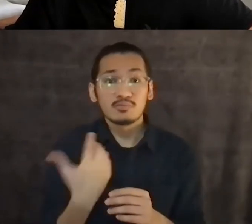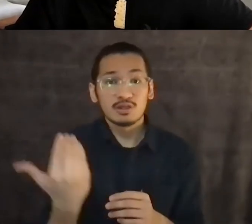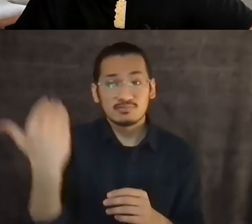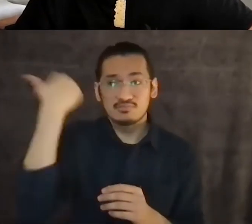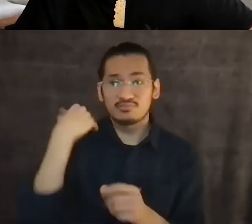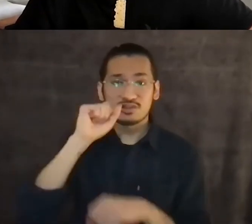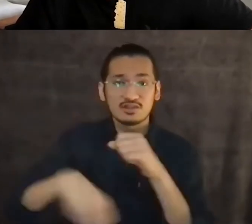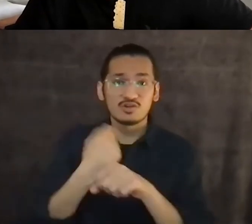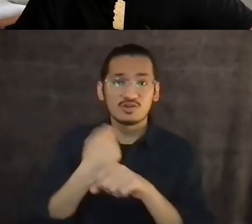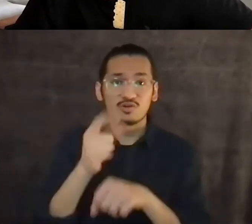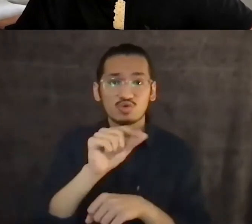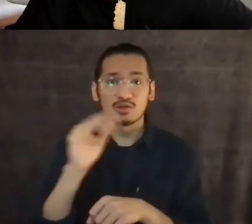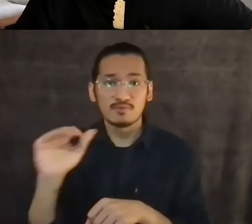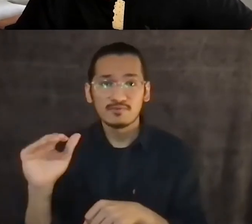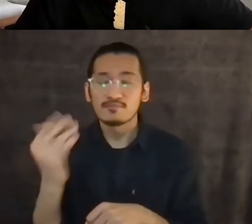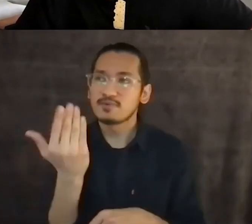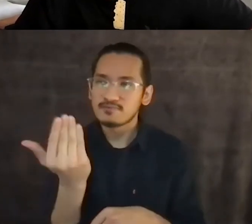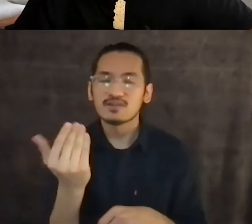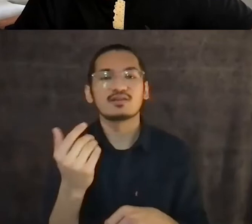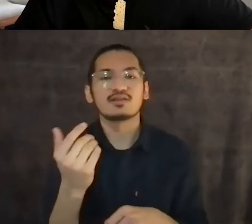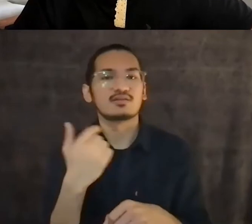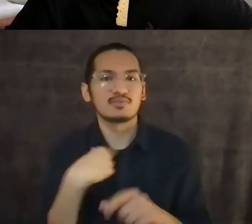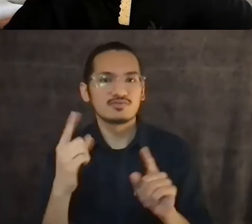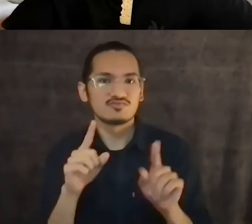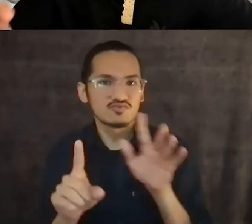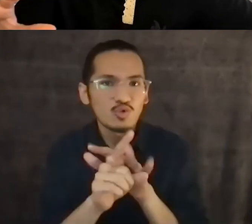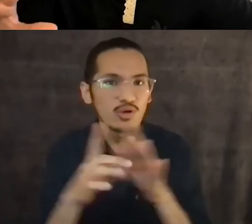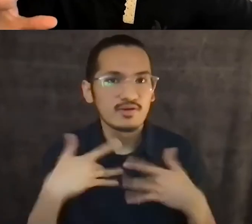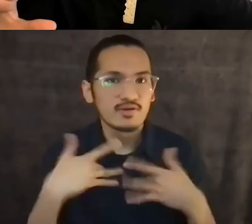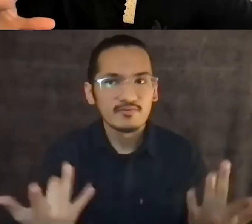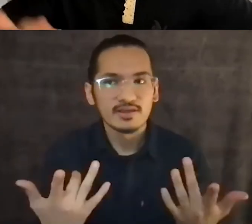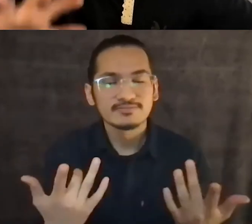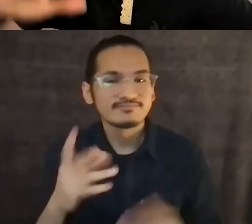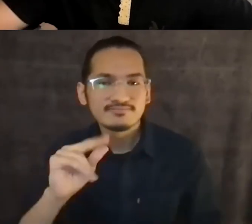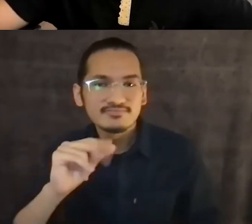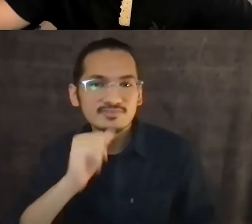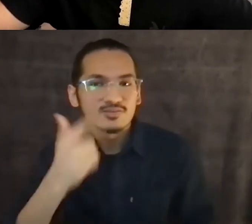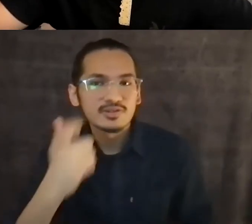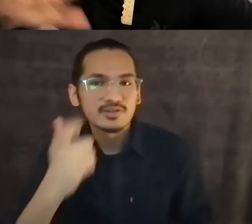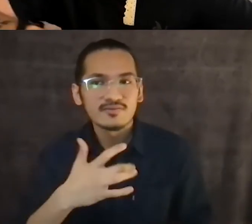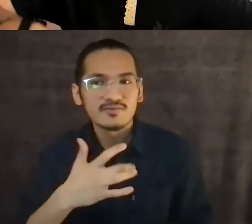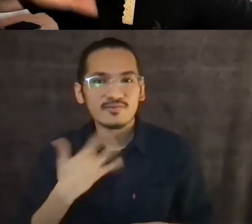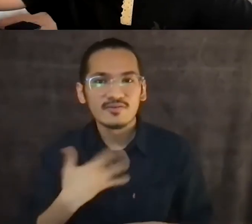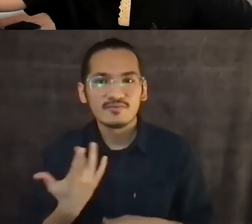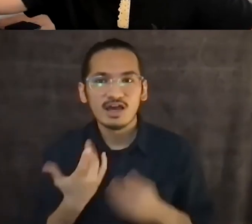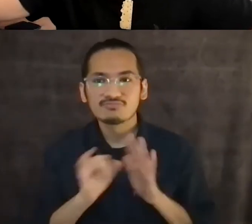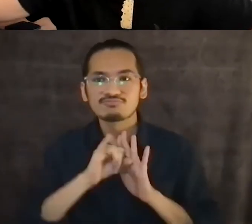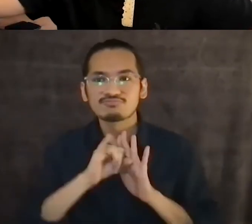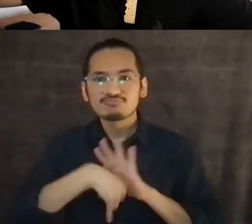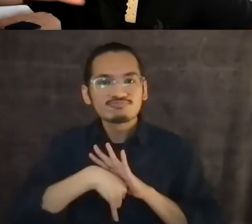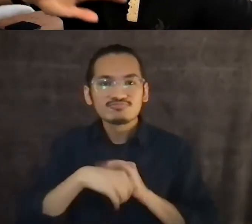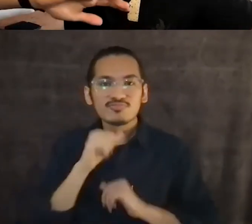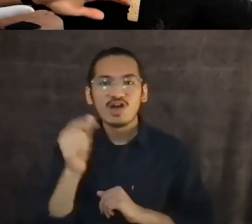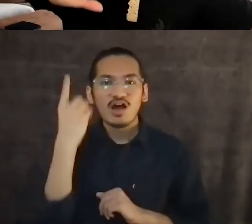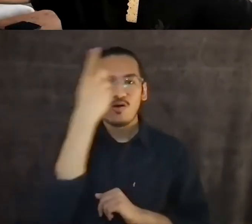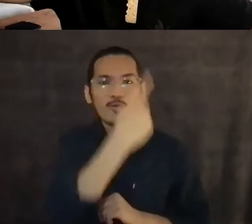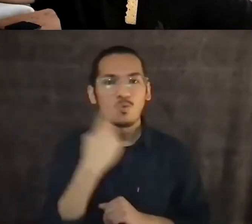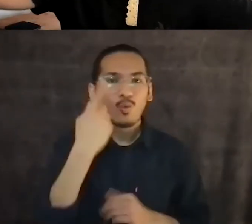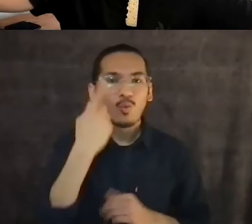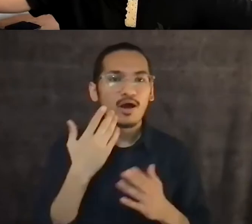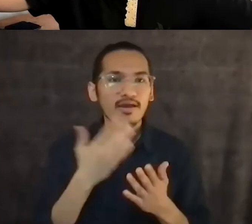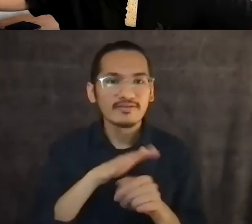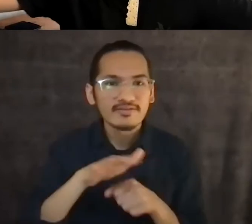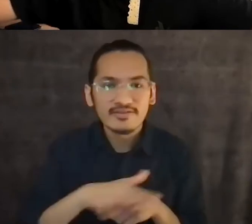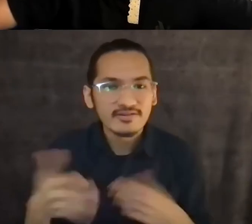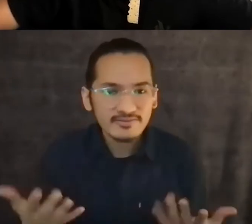why, like, I know why I'm supposed to be here. And so a part of the work of remembering who